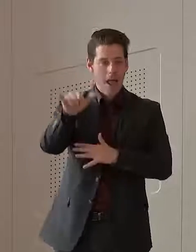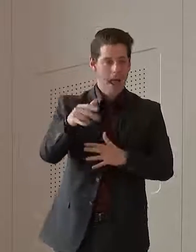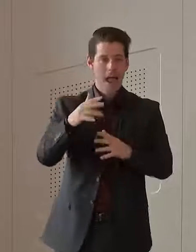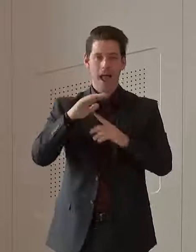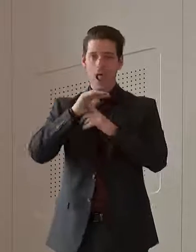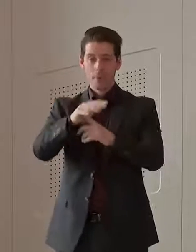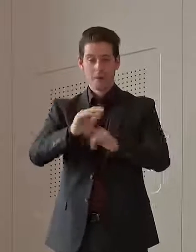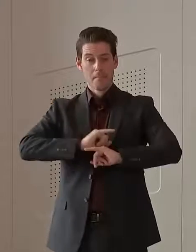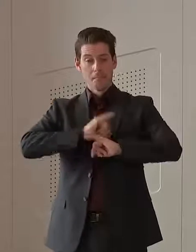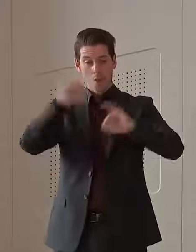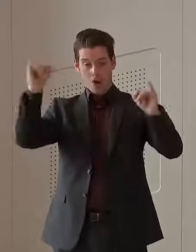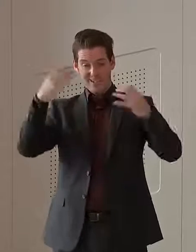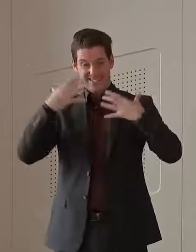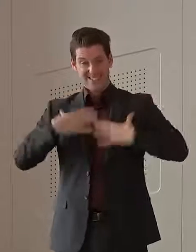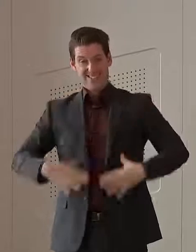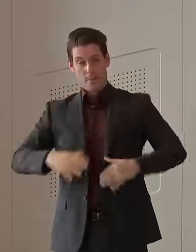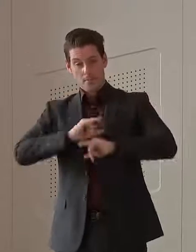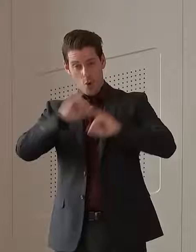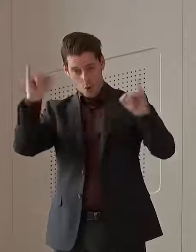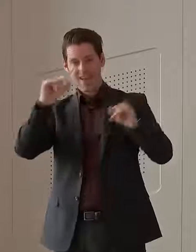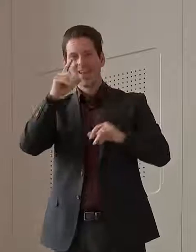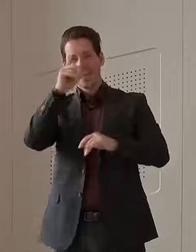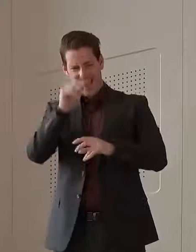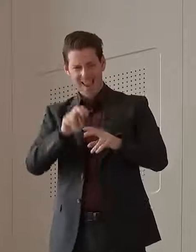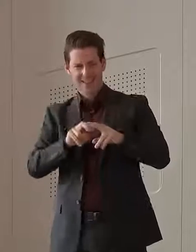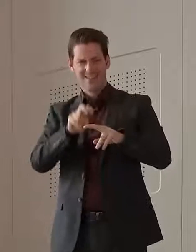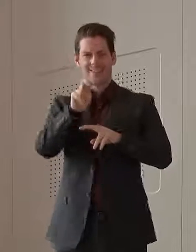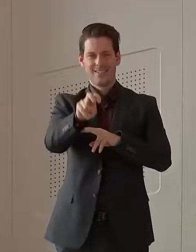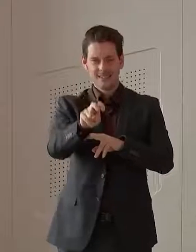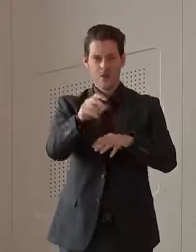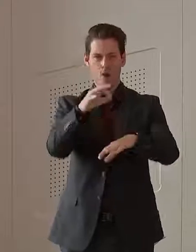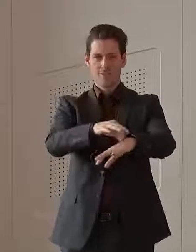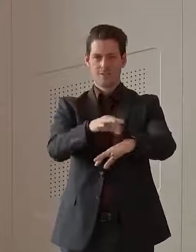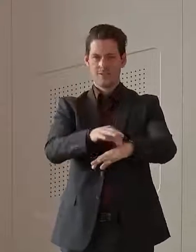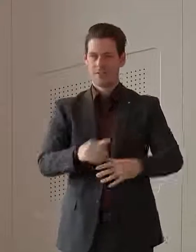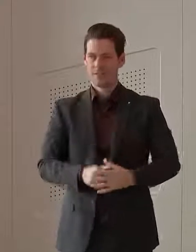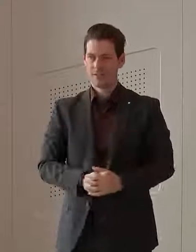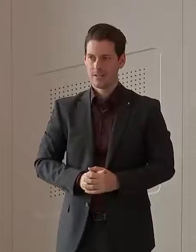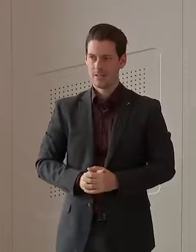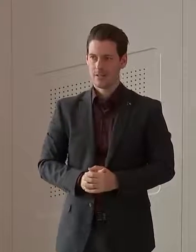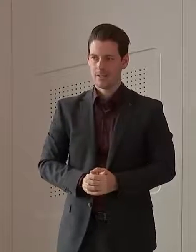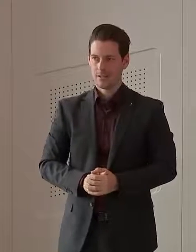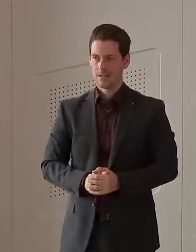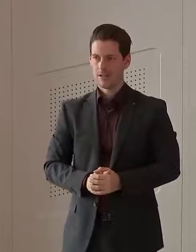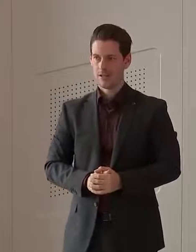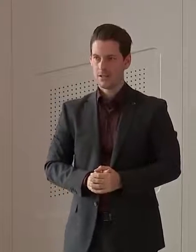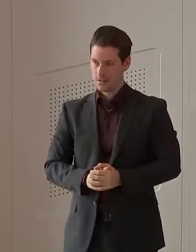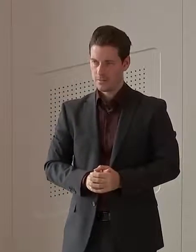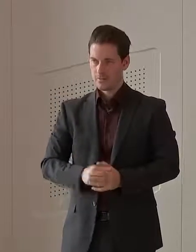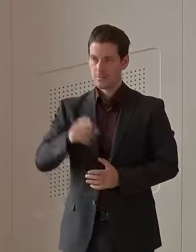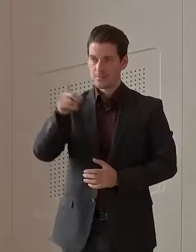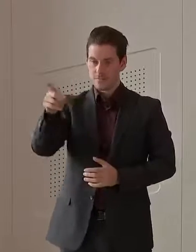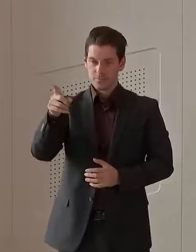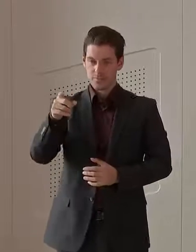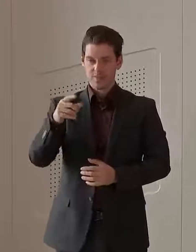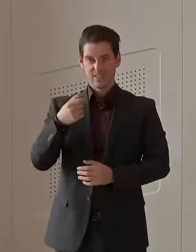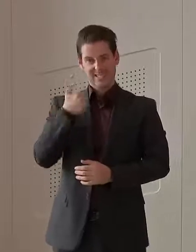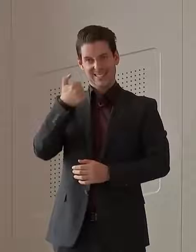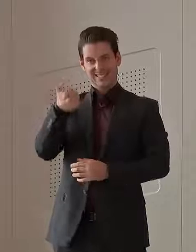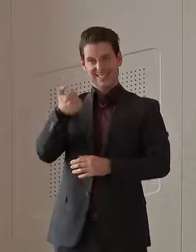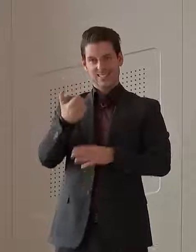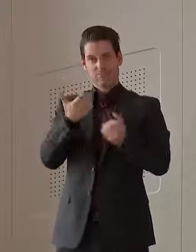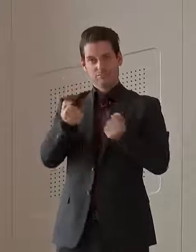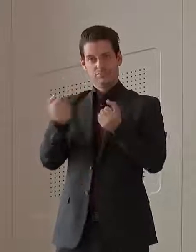helicopter, they can access urgent healthcare. Do the new cases today threaten the plans to ease restrictions on Friday at all?